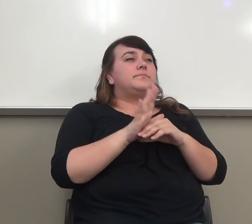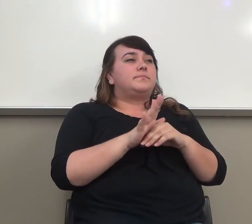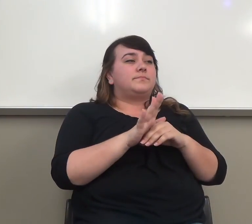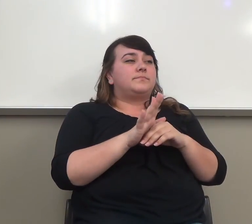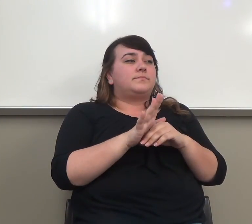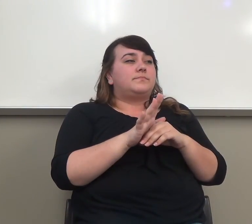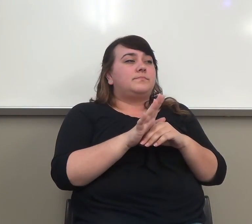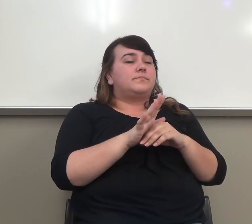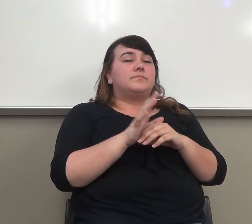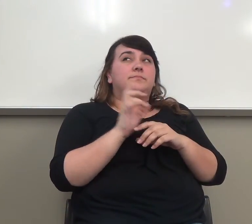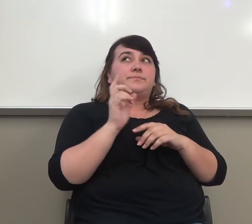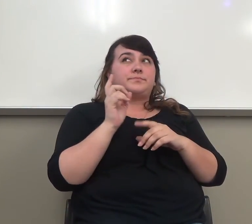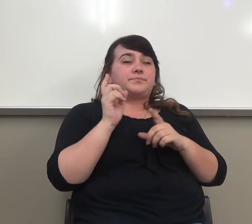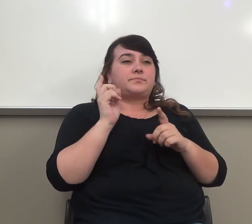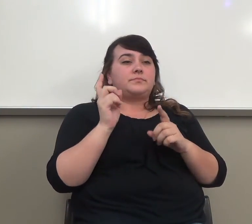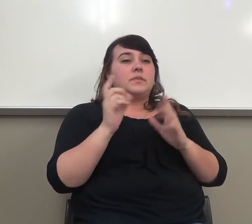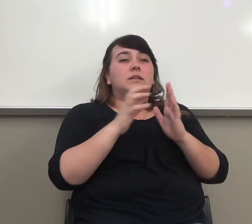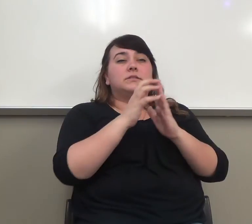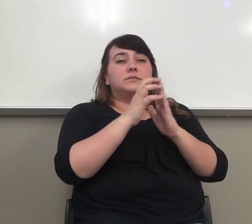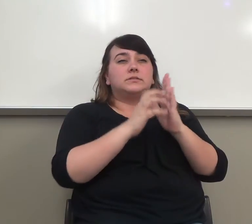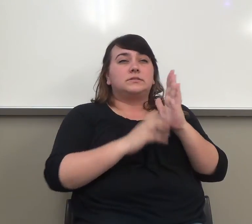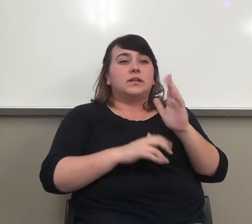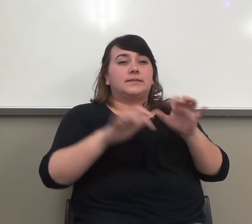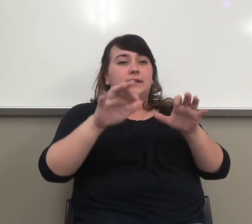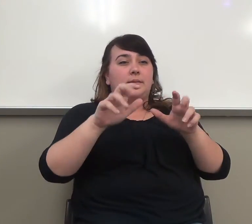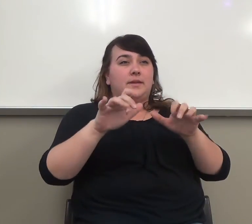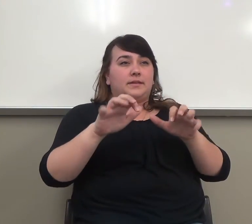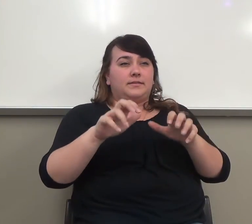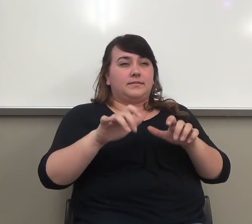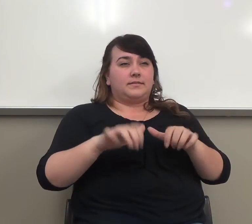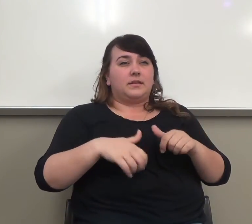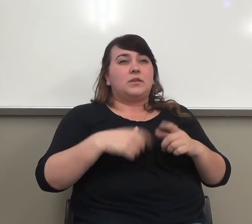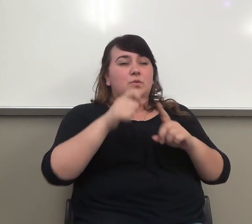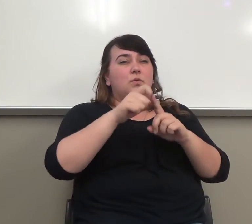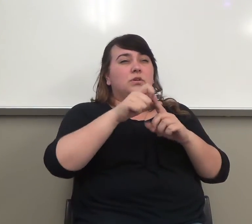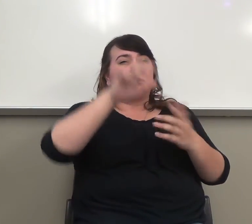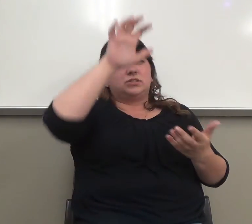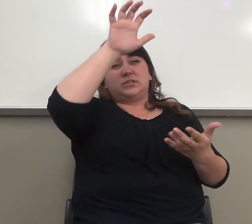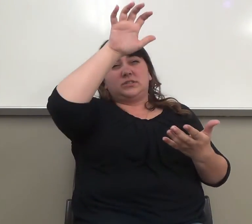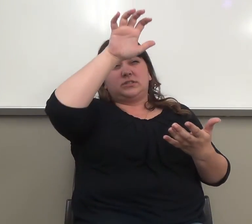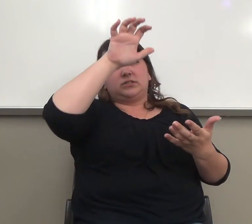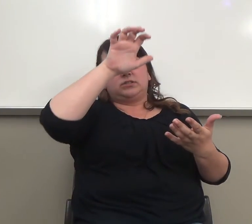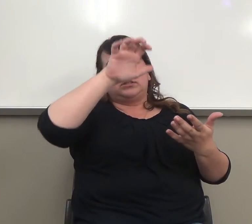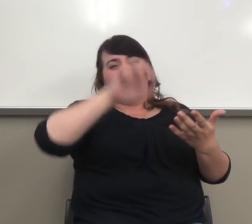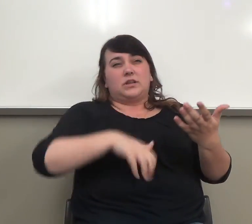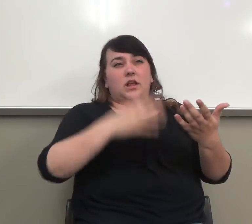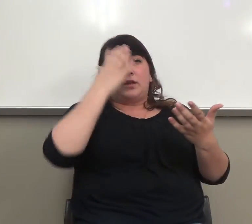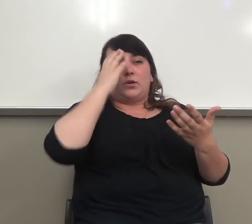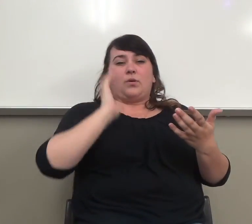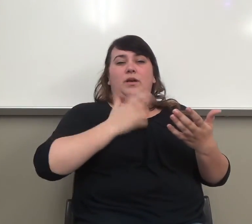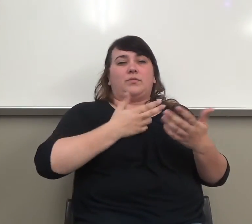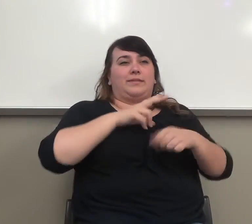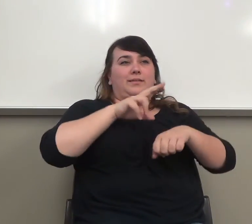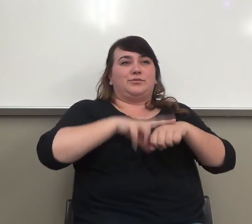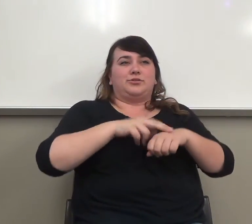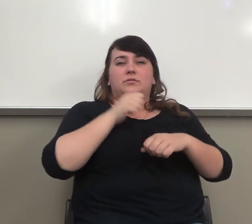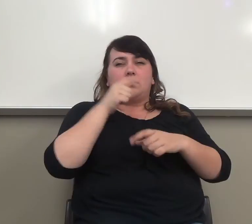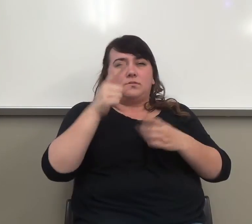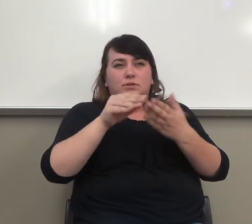Now, here's a whole bunch of items, and I know, you know, human nature, it's not just students. They look at this and say,